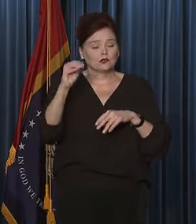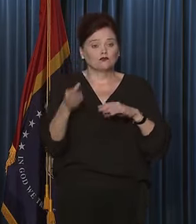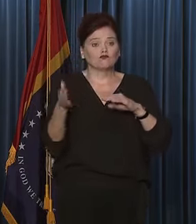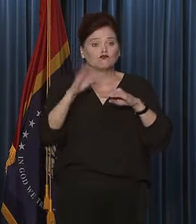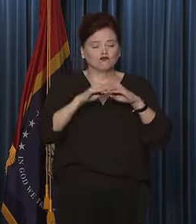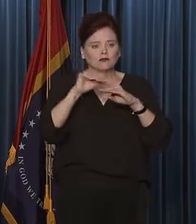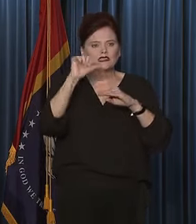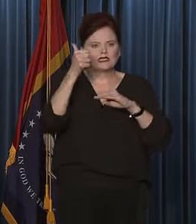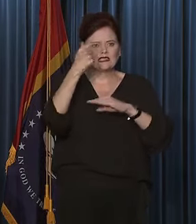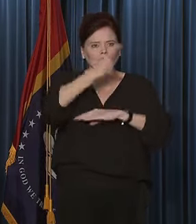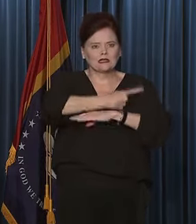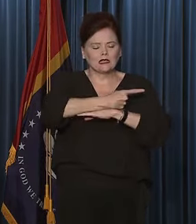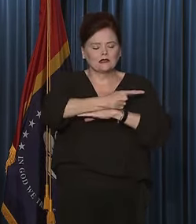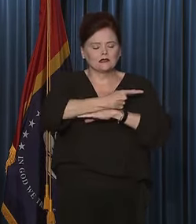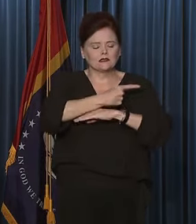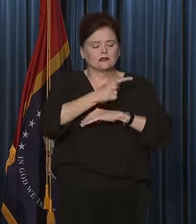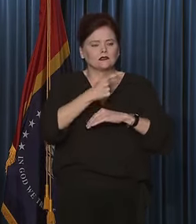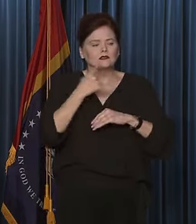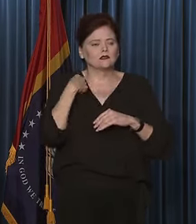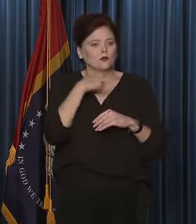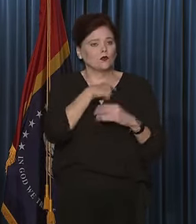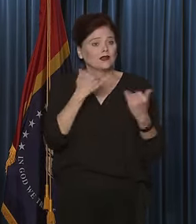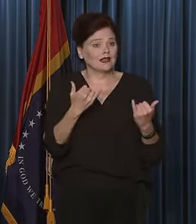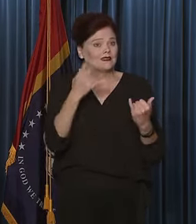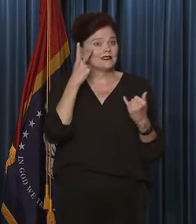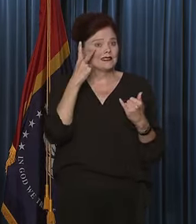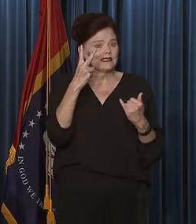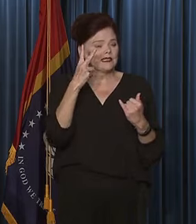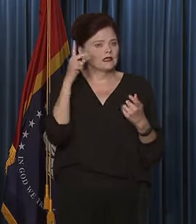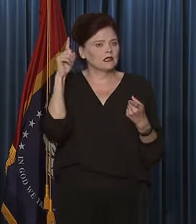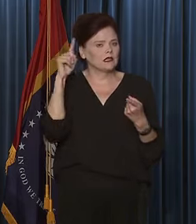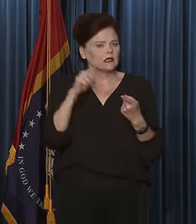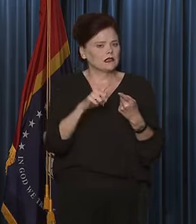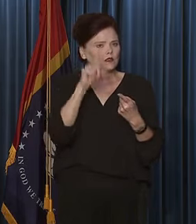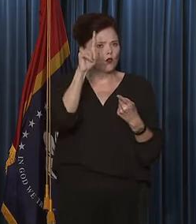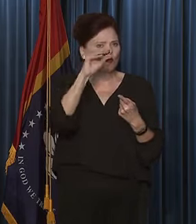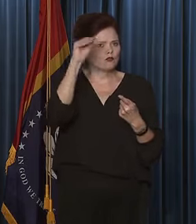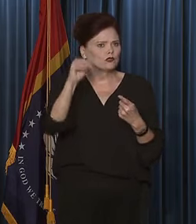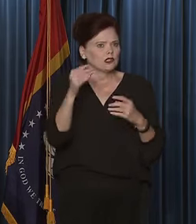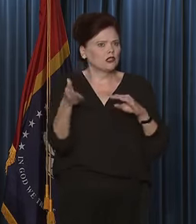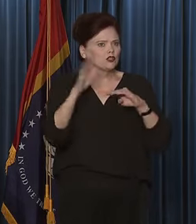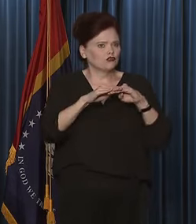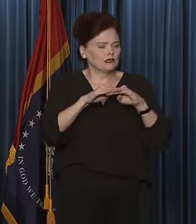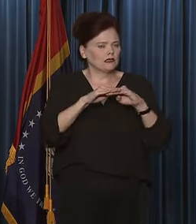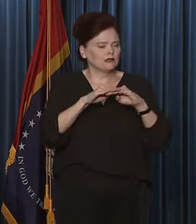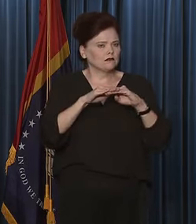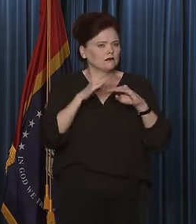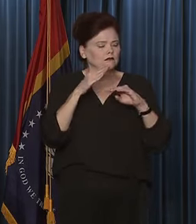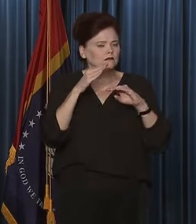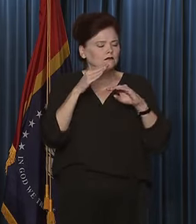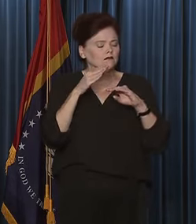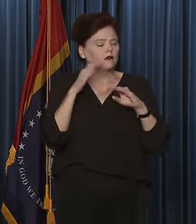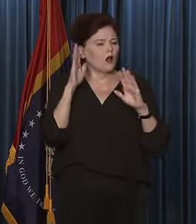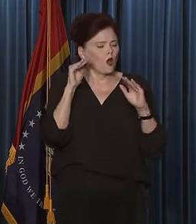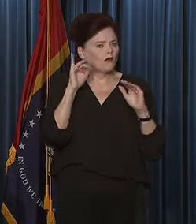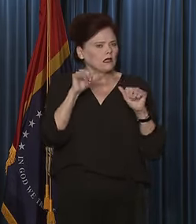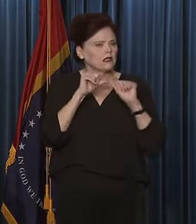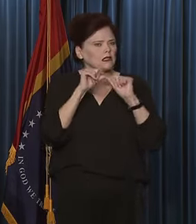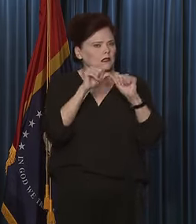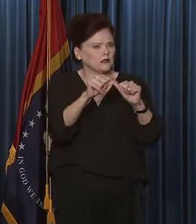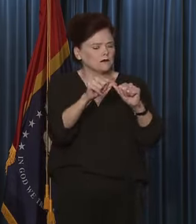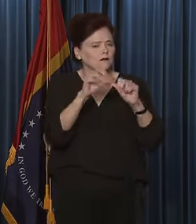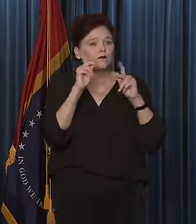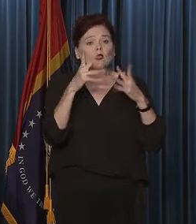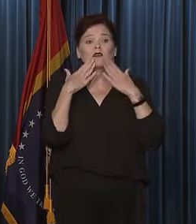over the 10 days. And so we're actually seeing a less than a 1% increase on average over those 10 days. Hopefully that continues.